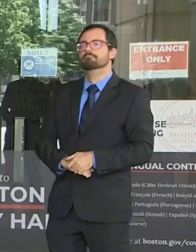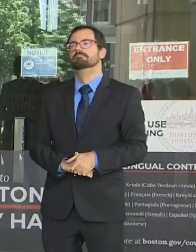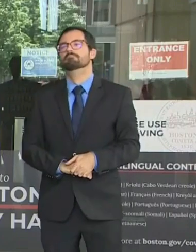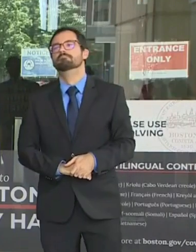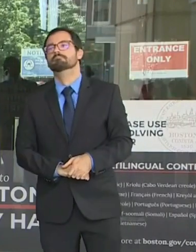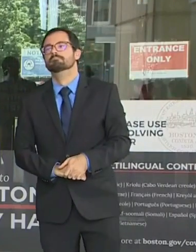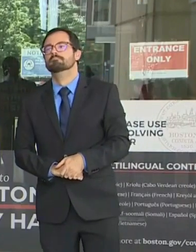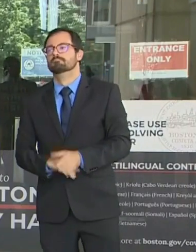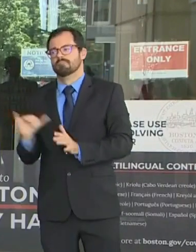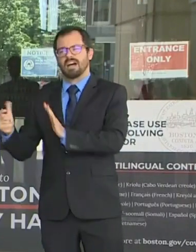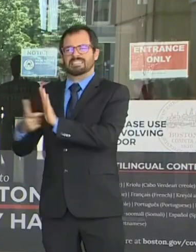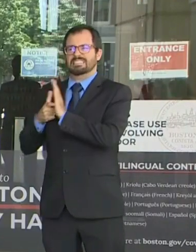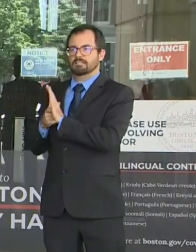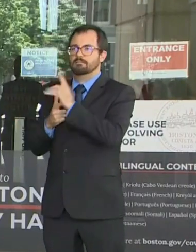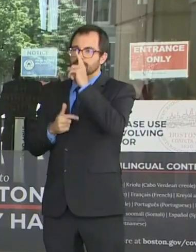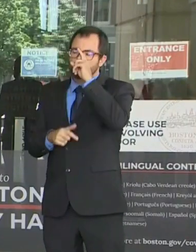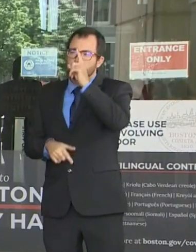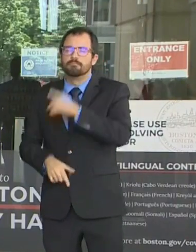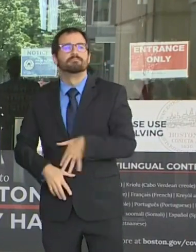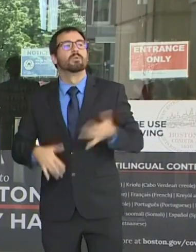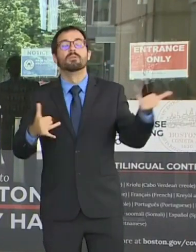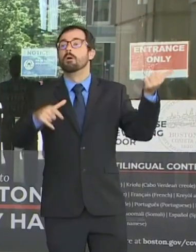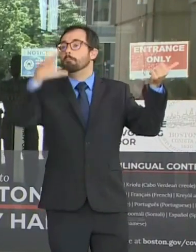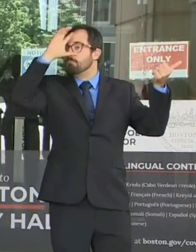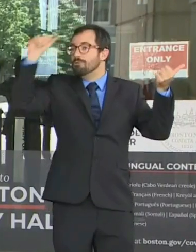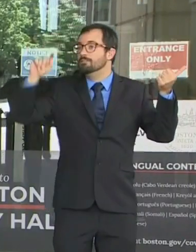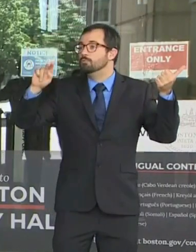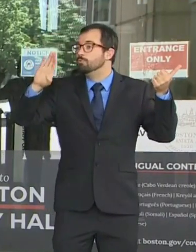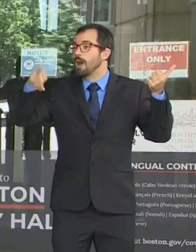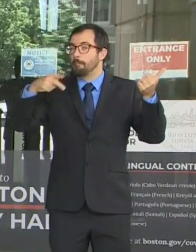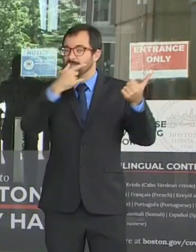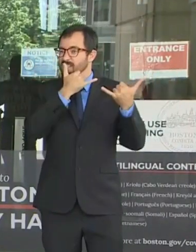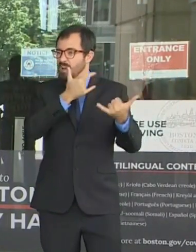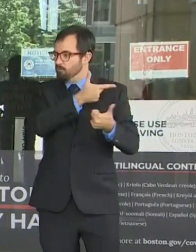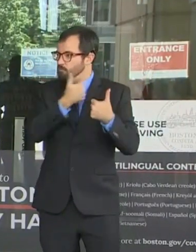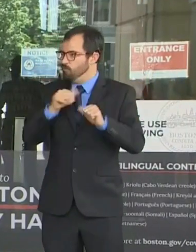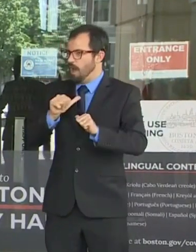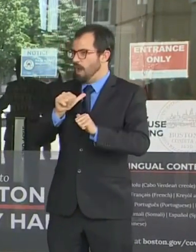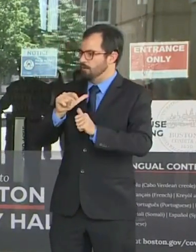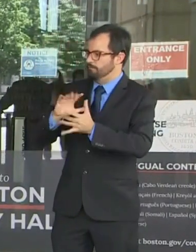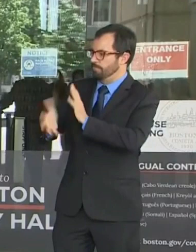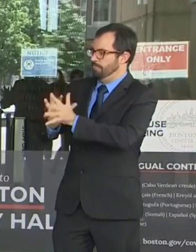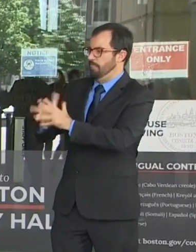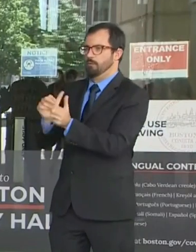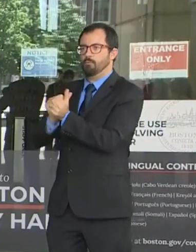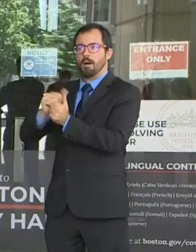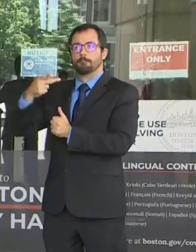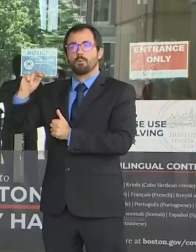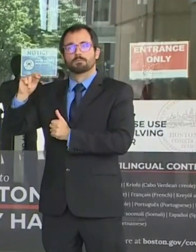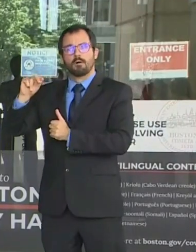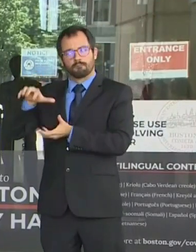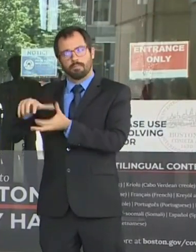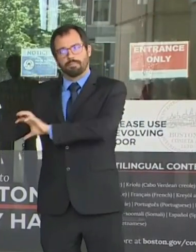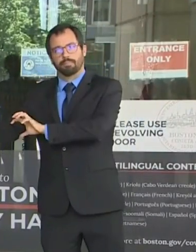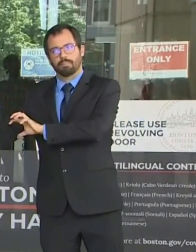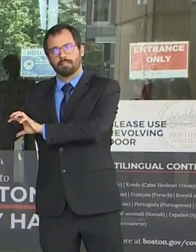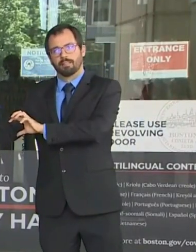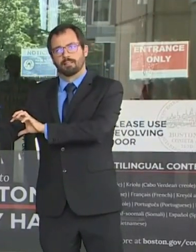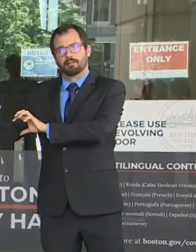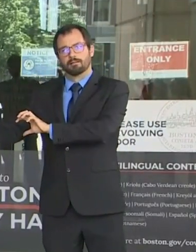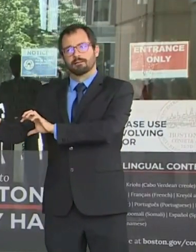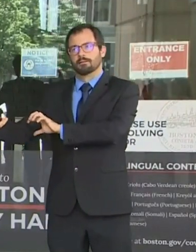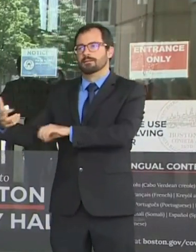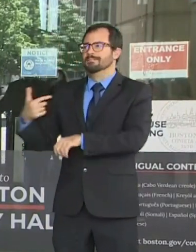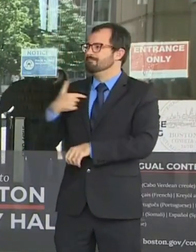to disrupt mail-in voting. We need a strong postal service. We have a strong postal service. The men and women who